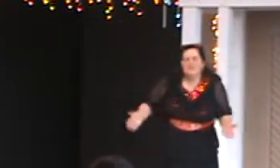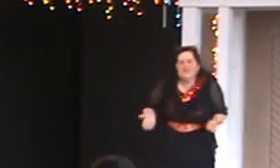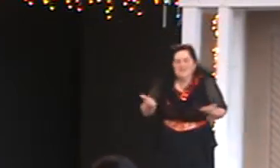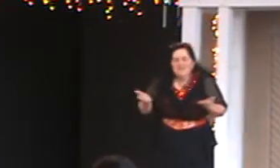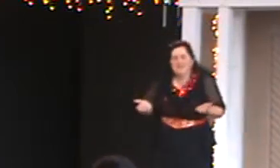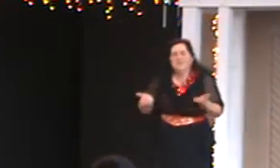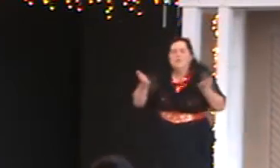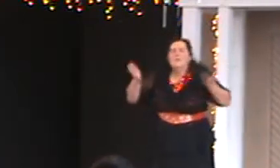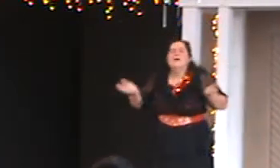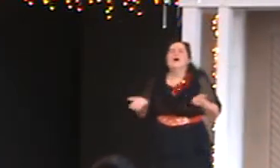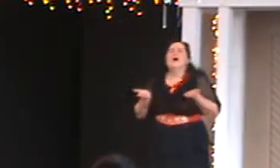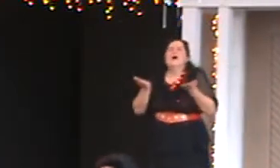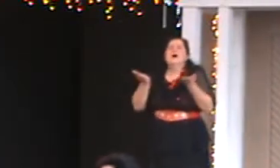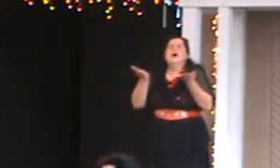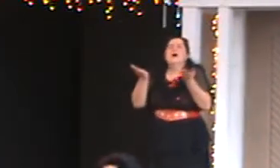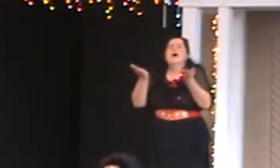leave your boat